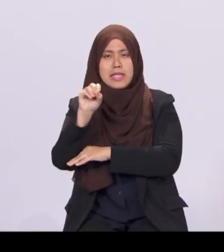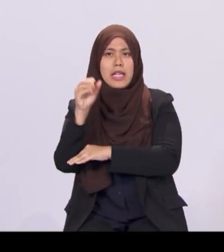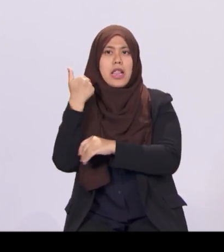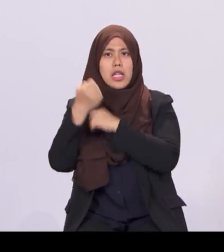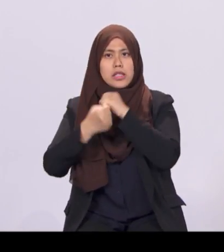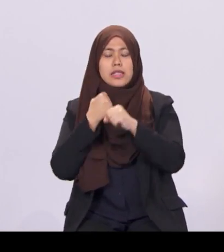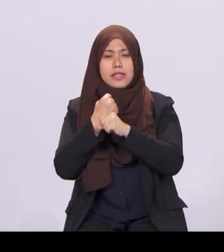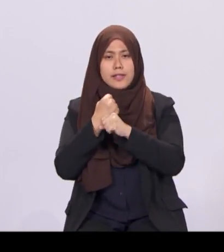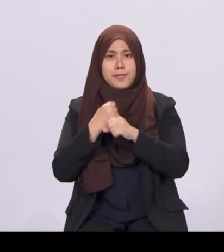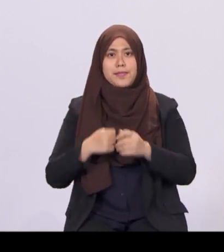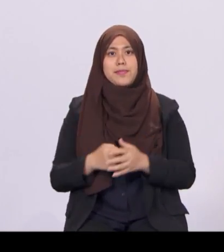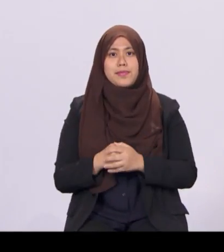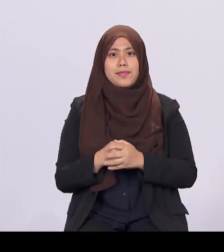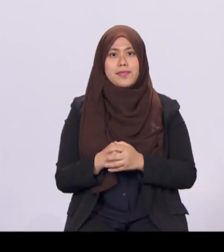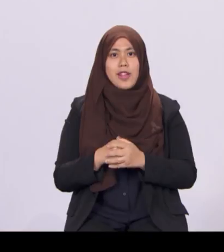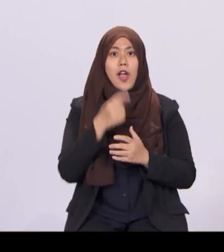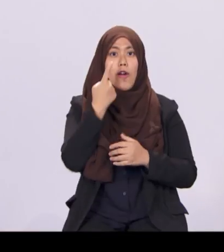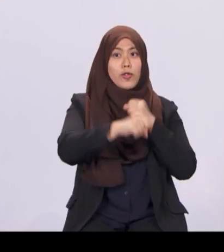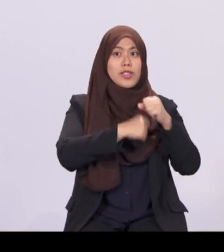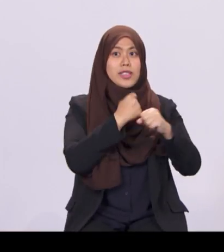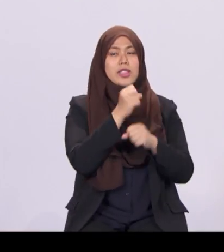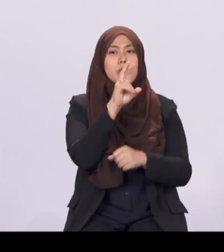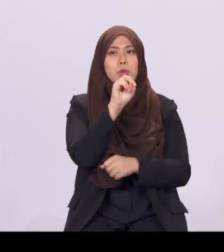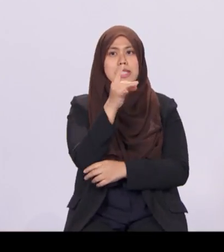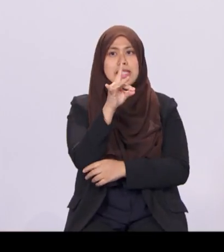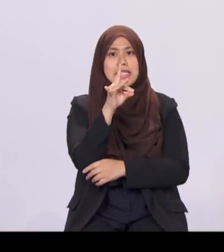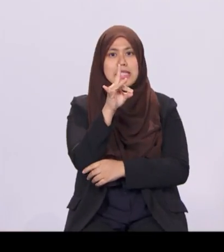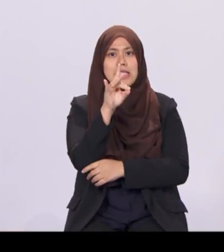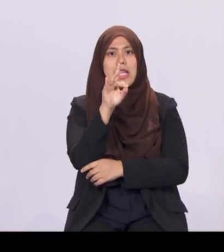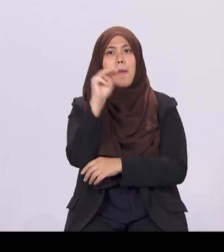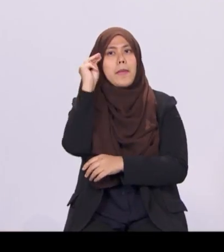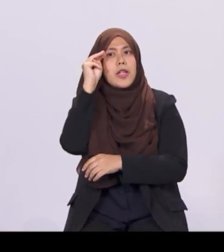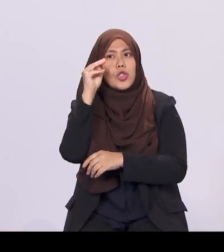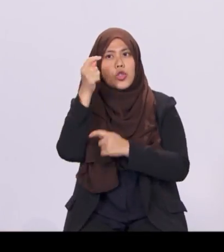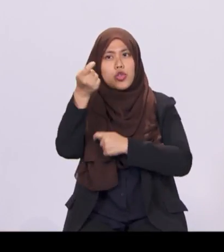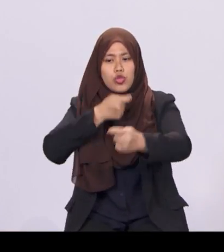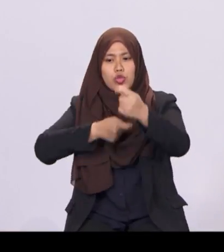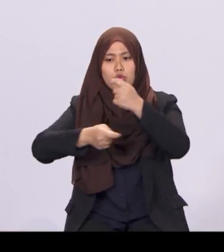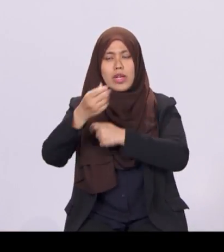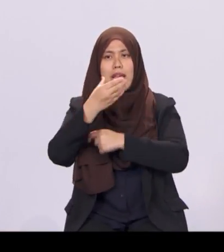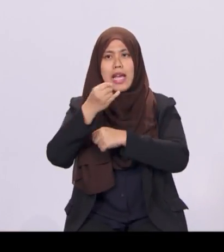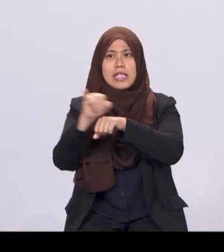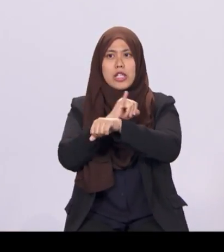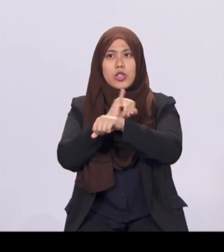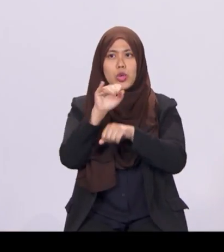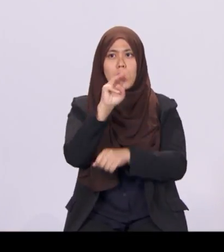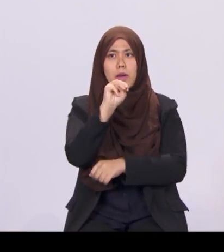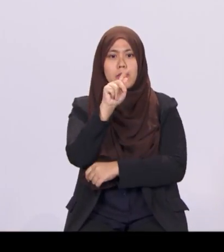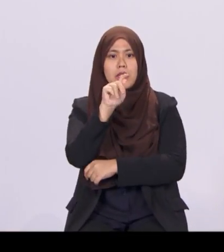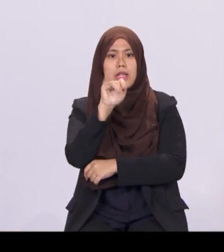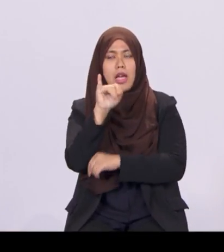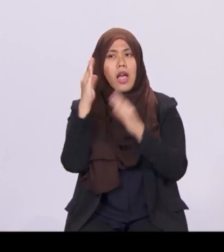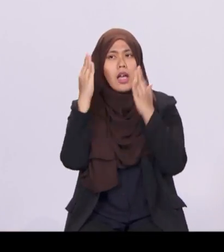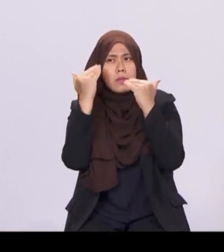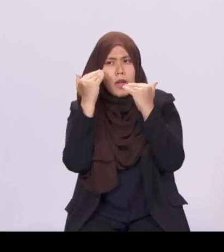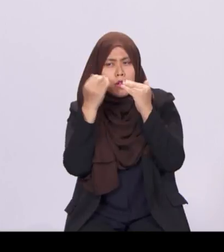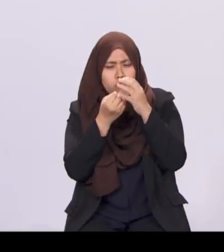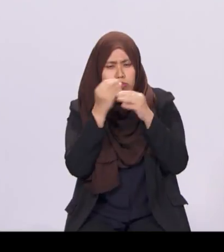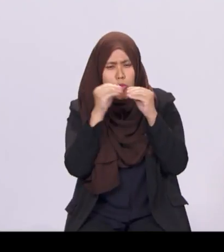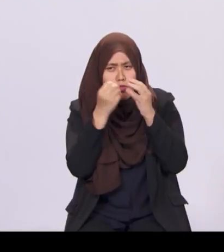For 2018, the Ministry of Trade and Industry expects growth to be more broad-based across sectors, but moderated from the